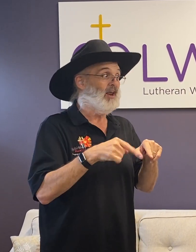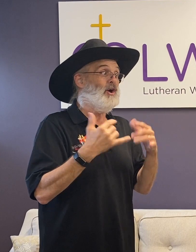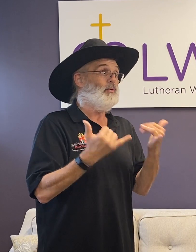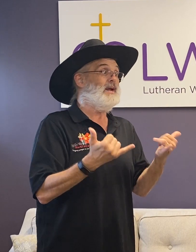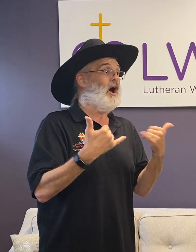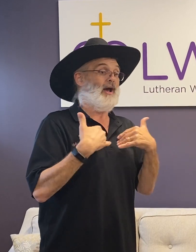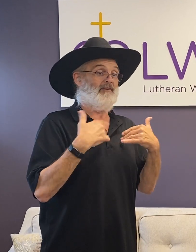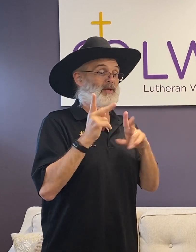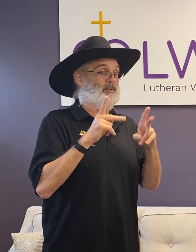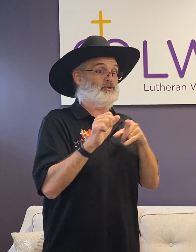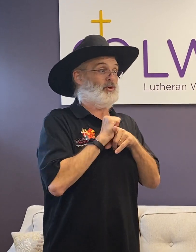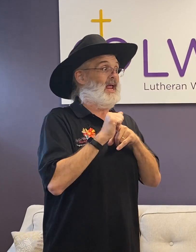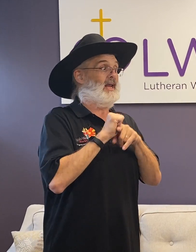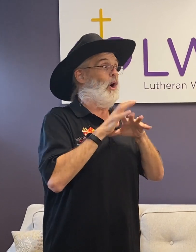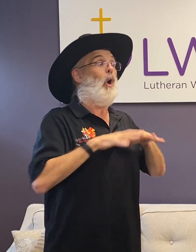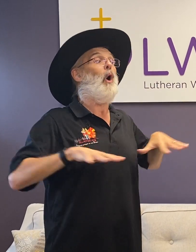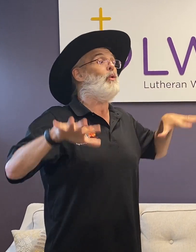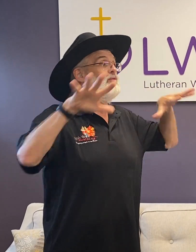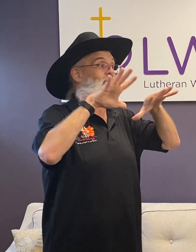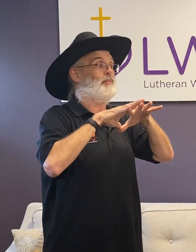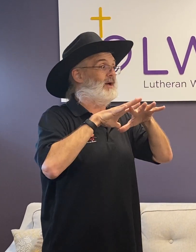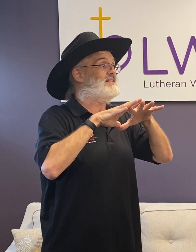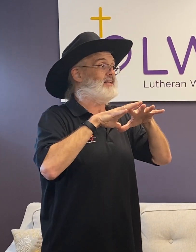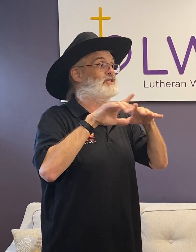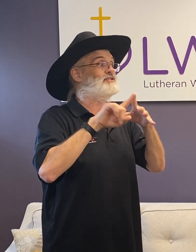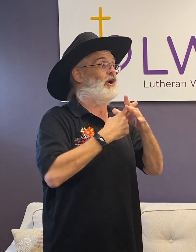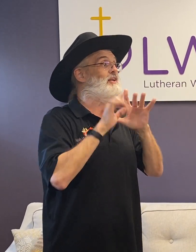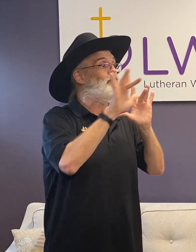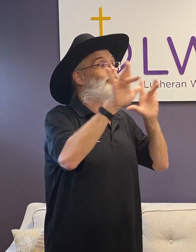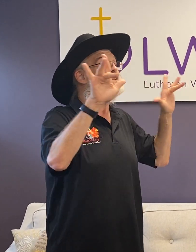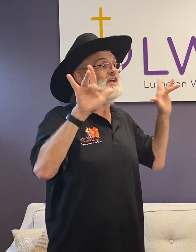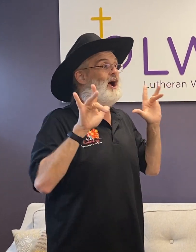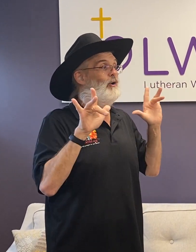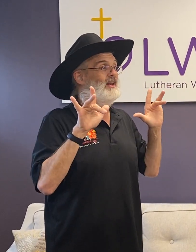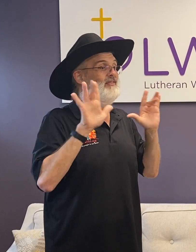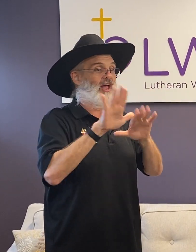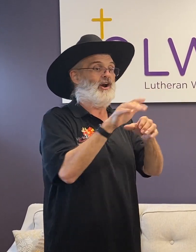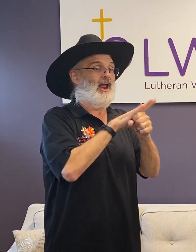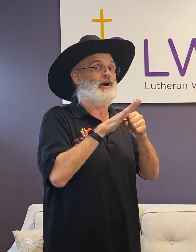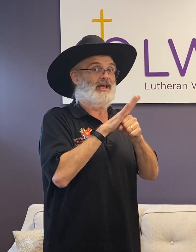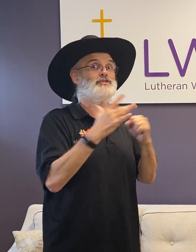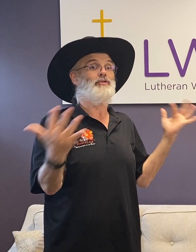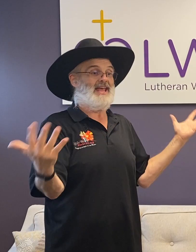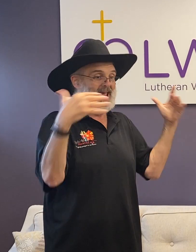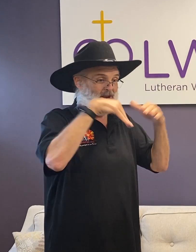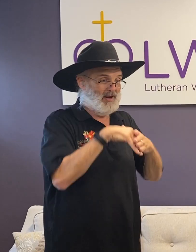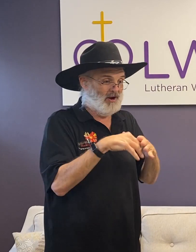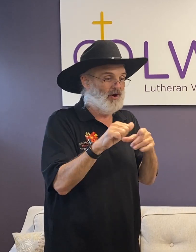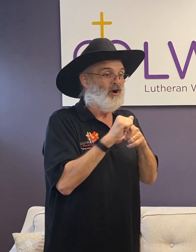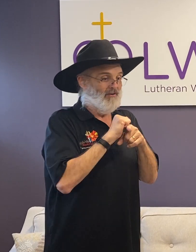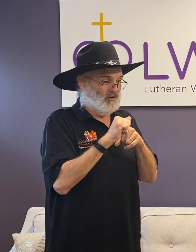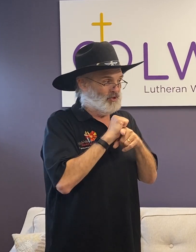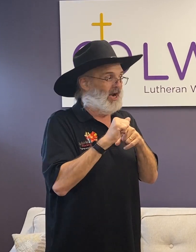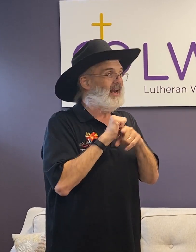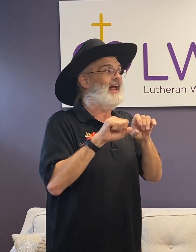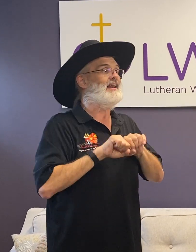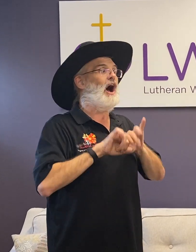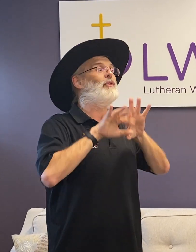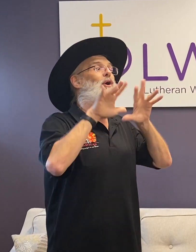we now have people trained all over the place that are starting to reach out in their area. So they came here for training and now they're